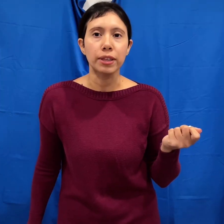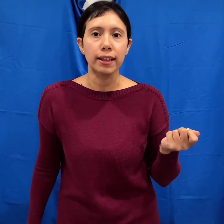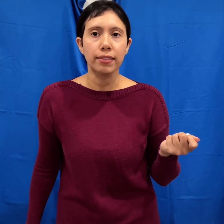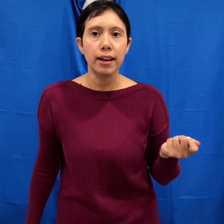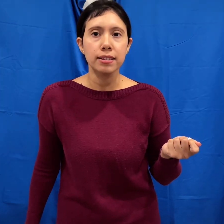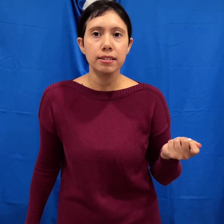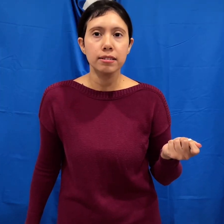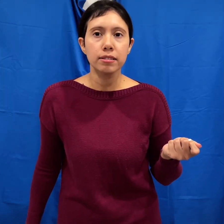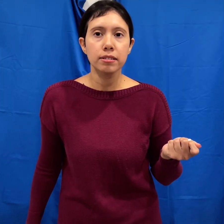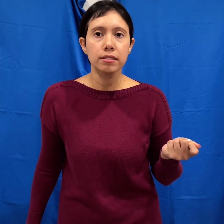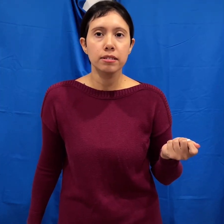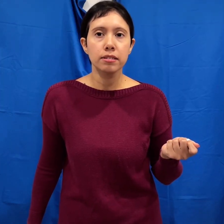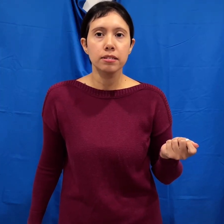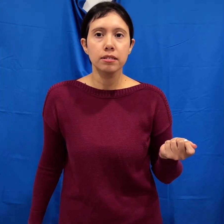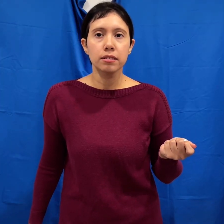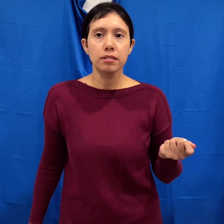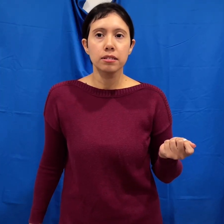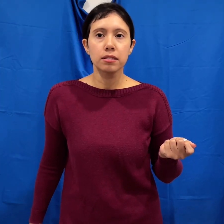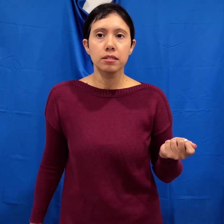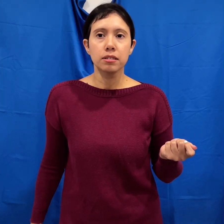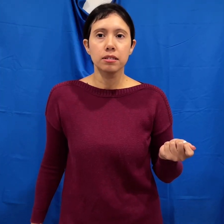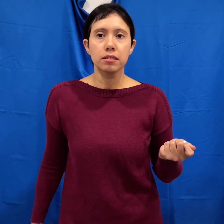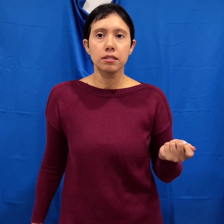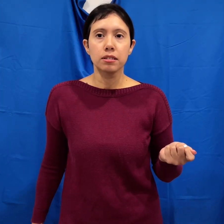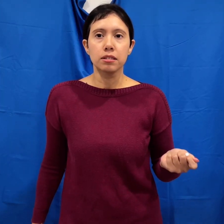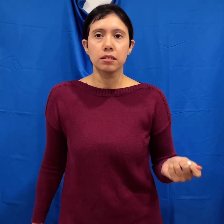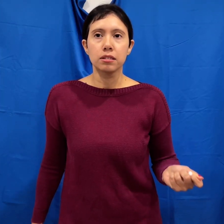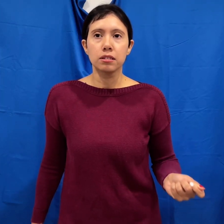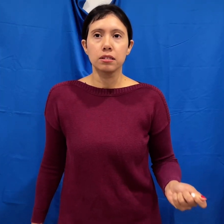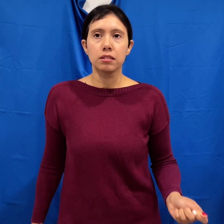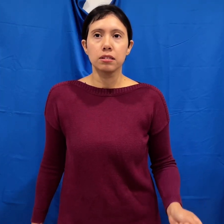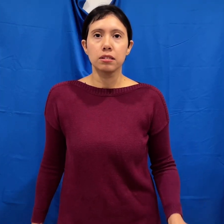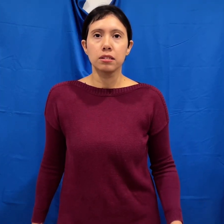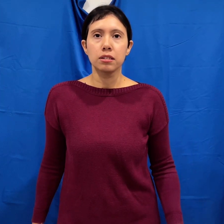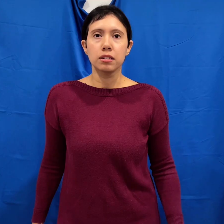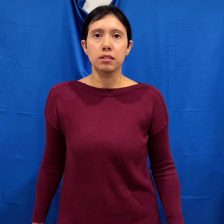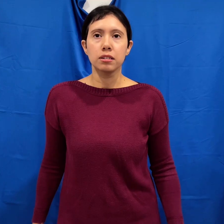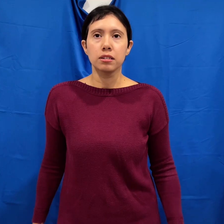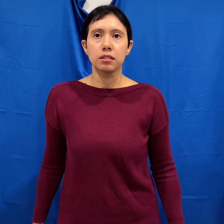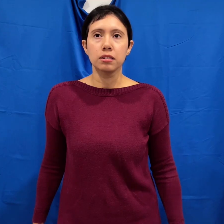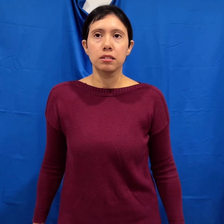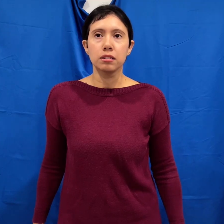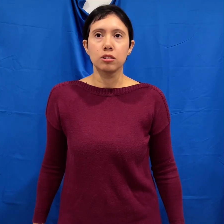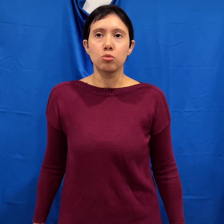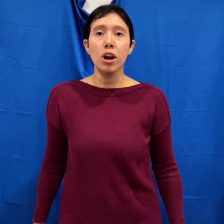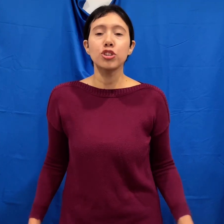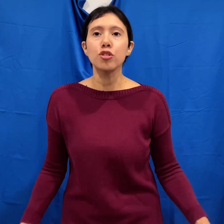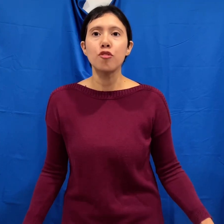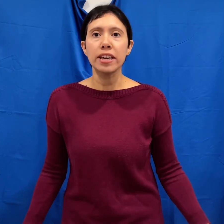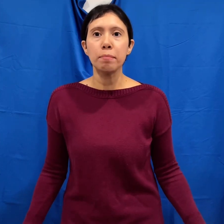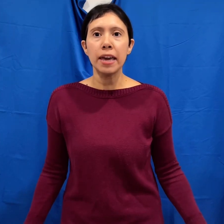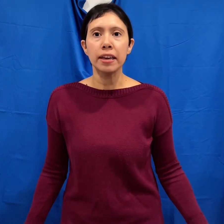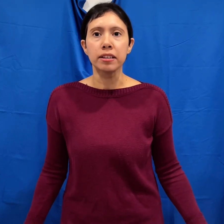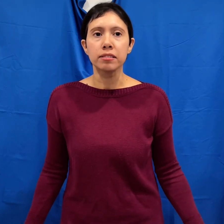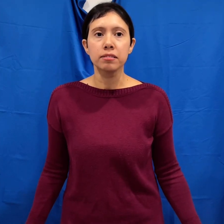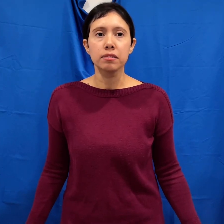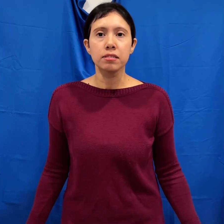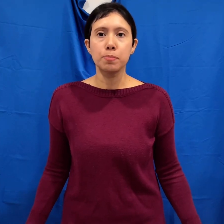like that. It's terrible, I didn't ignore it. I'm already dead. What do you fucking mean? Speak